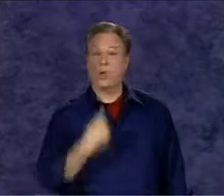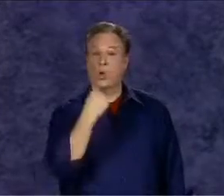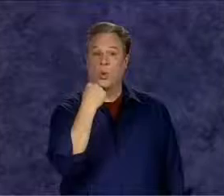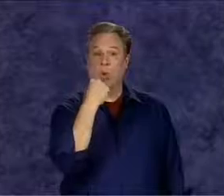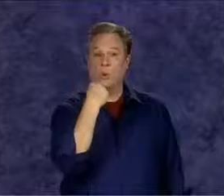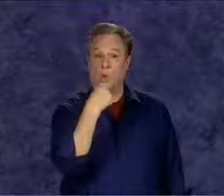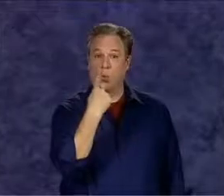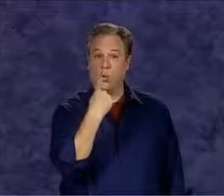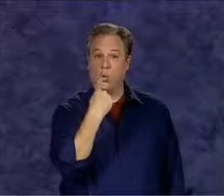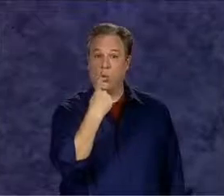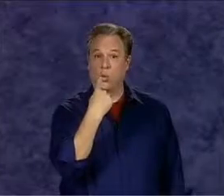who